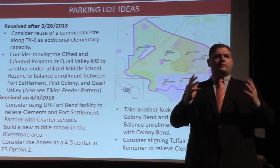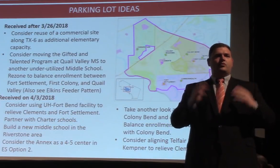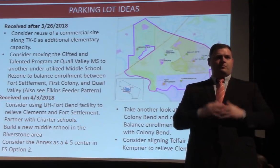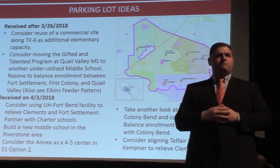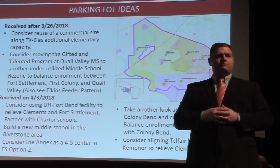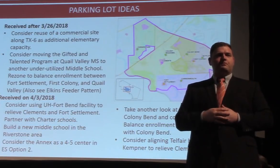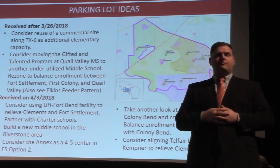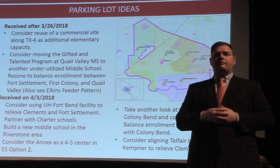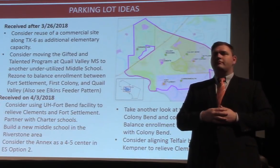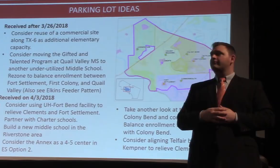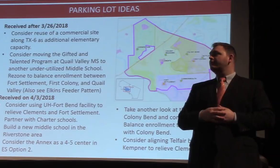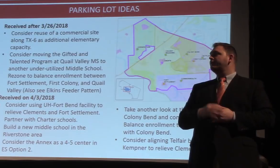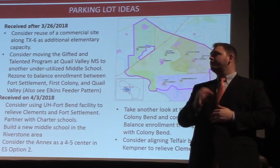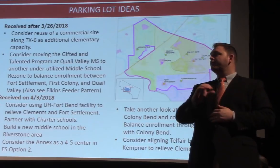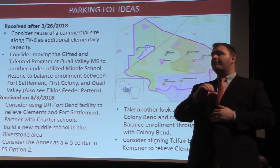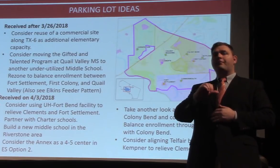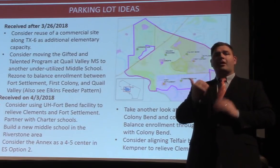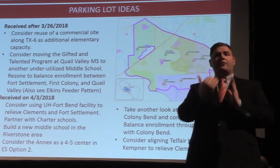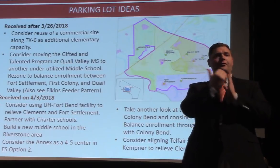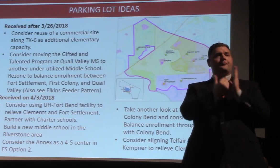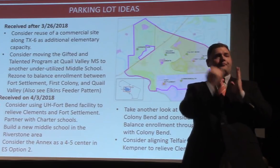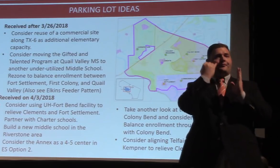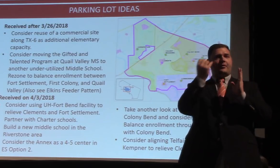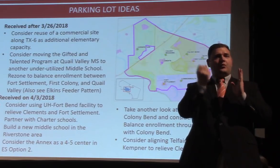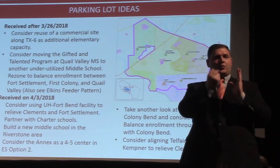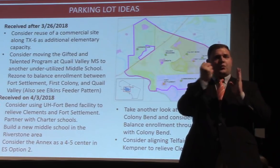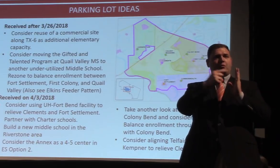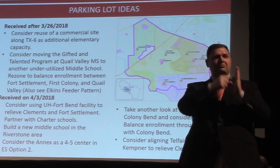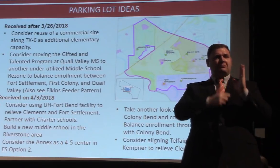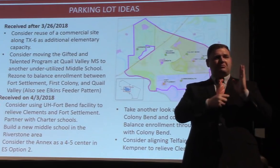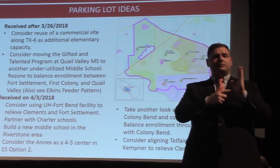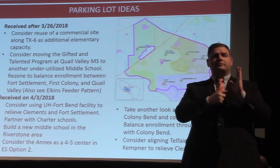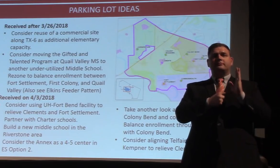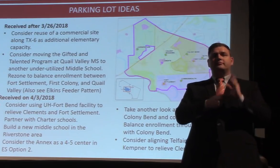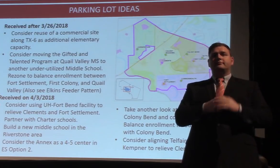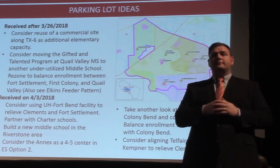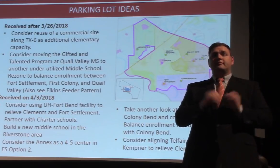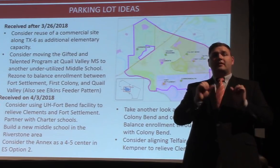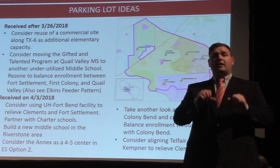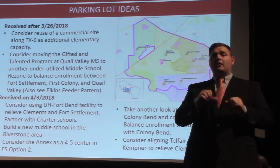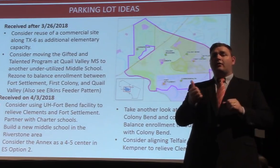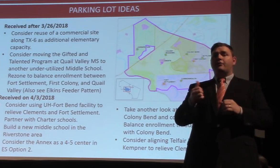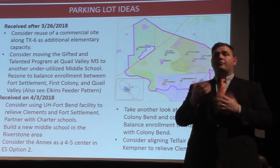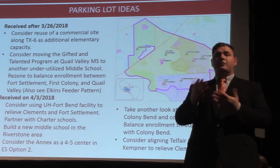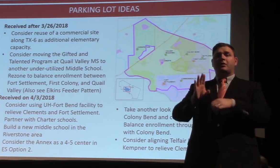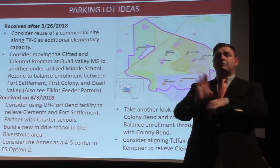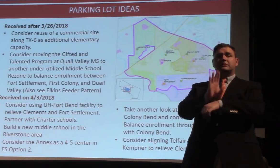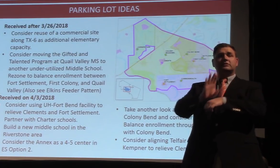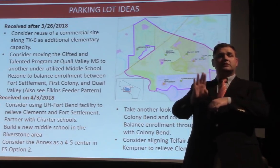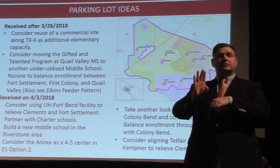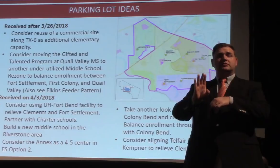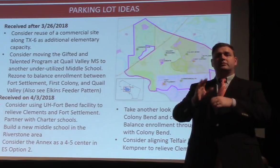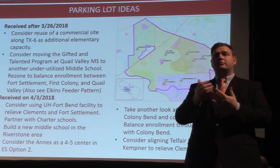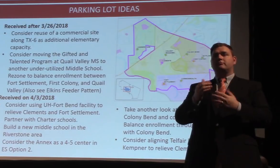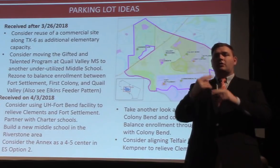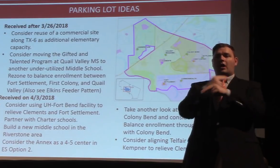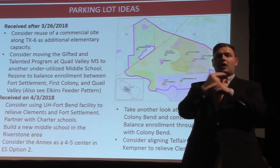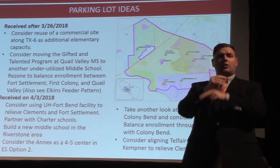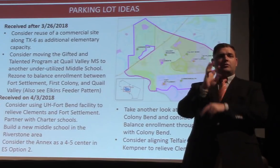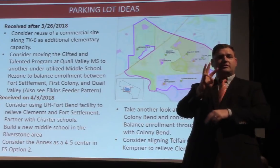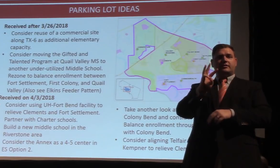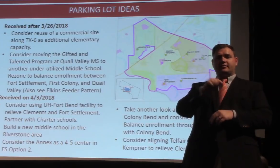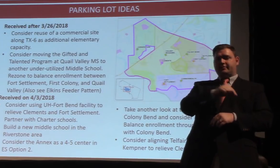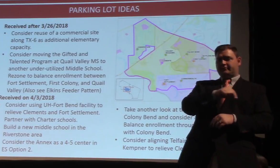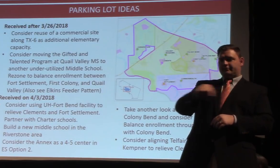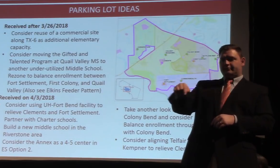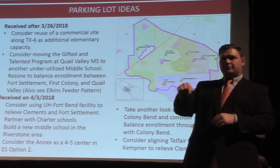Some parking lot ideas that we have in this area. Consider the reuse of a commercial site, maybe somewhere along 6, as we're continuing